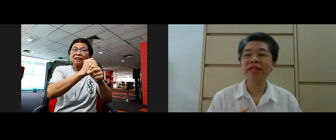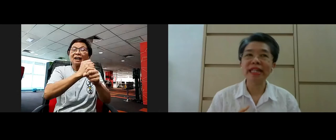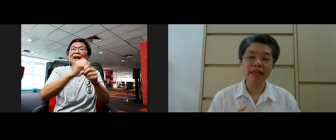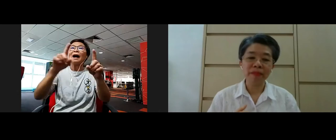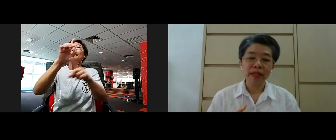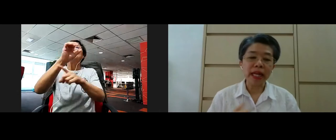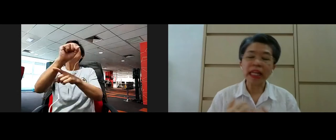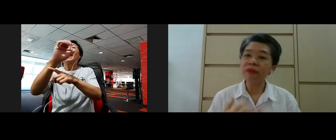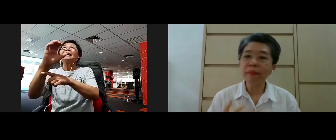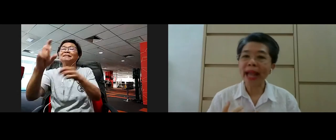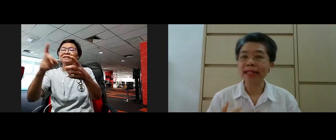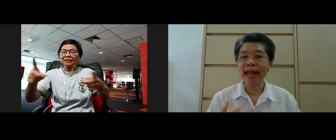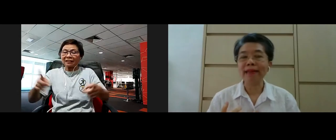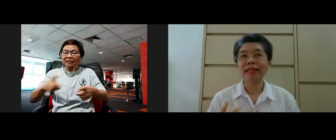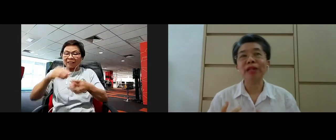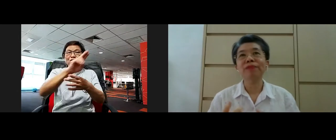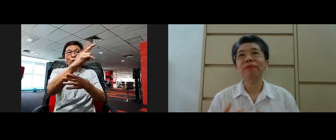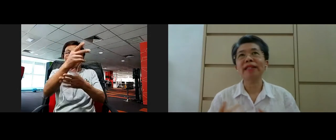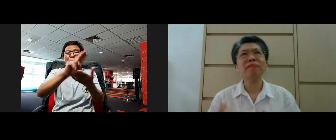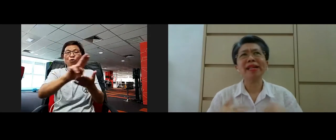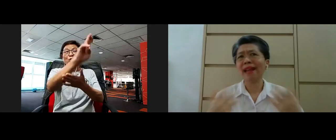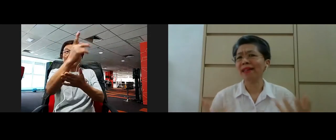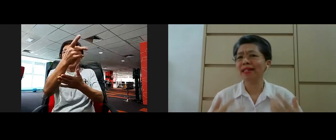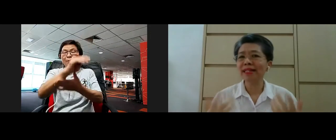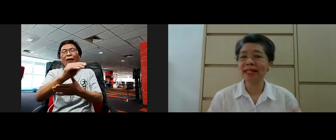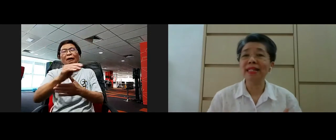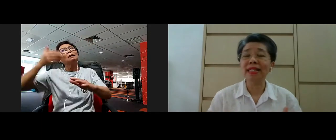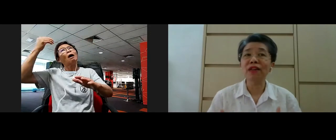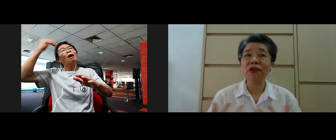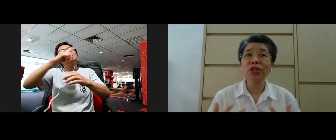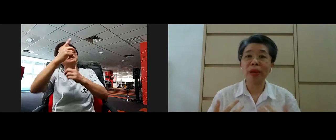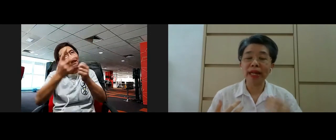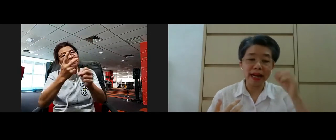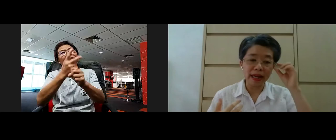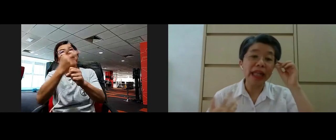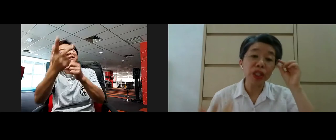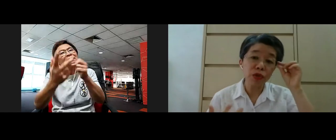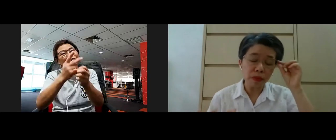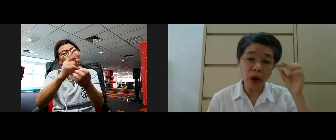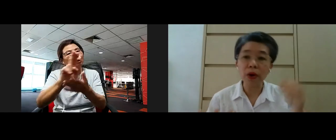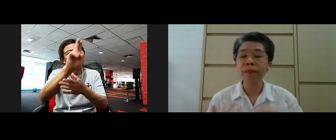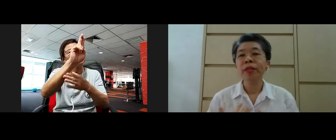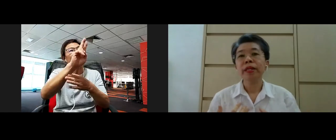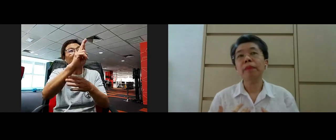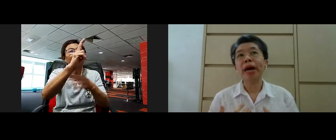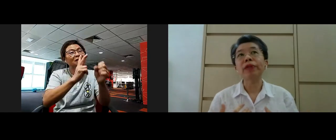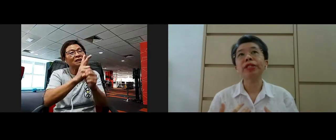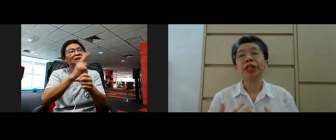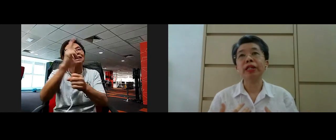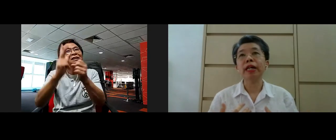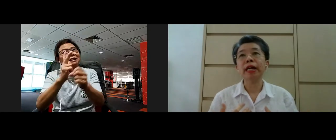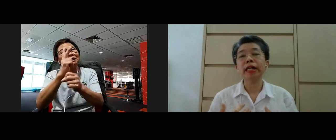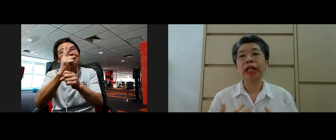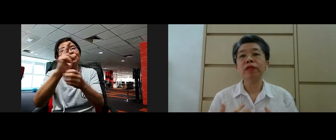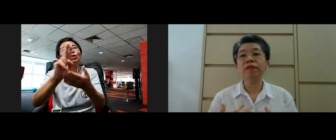concurrently. And even back then, you know, I think by second year, third year, of course, when I understood more about